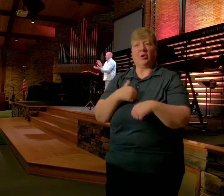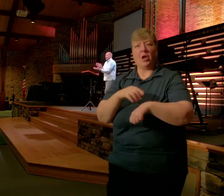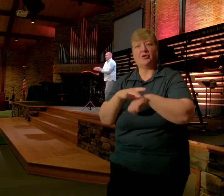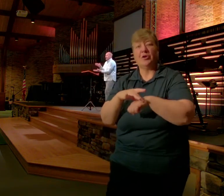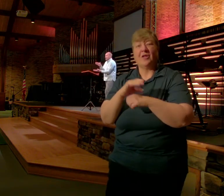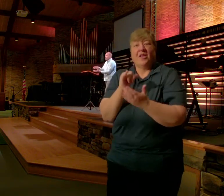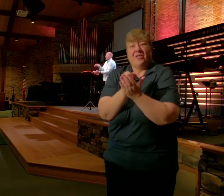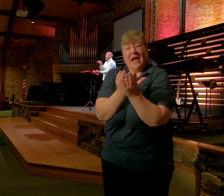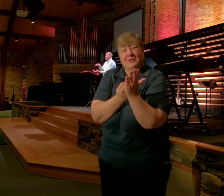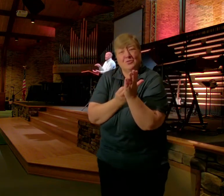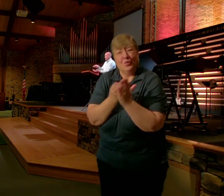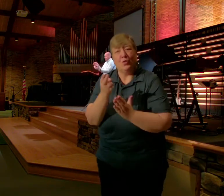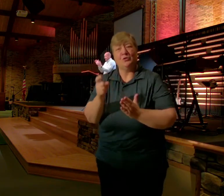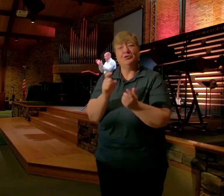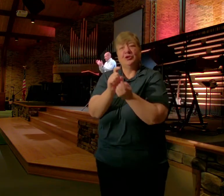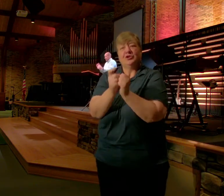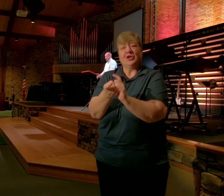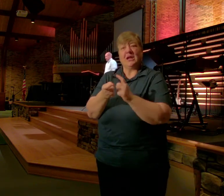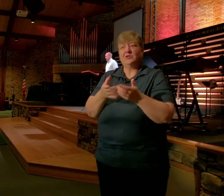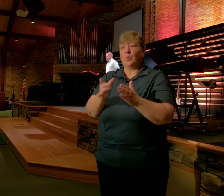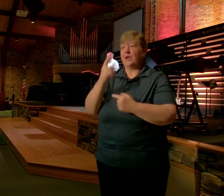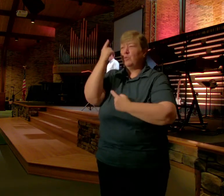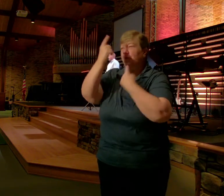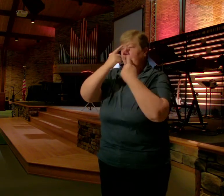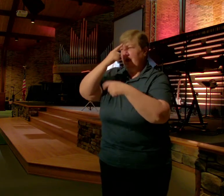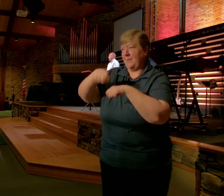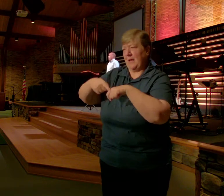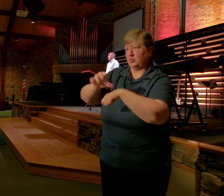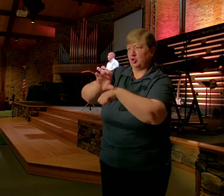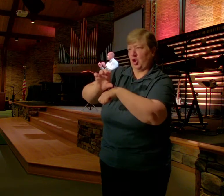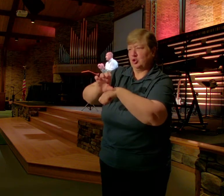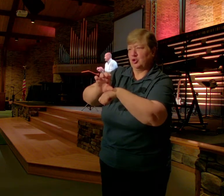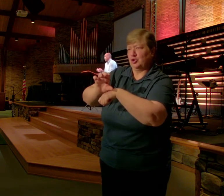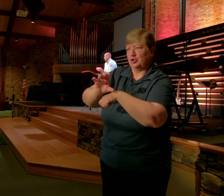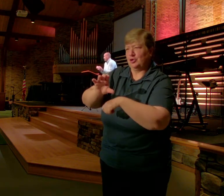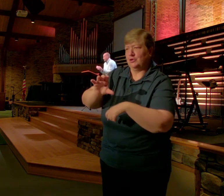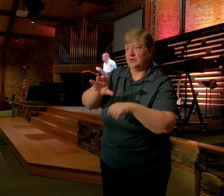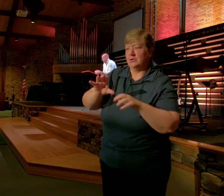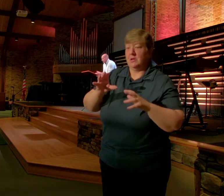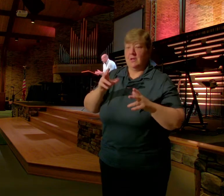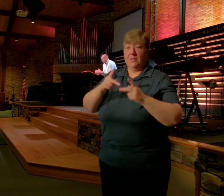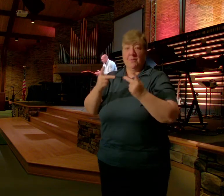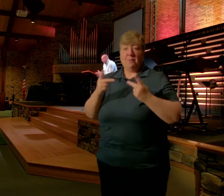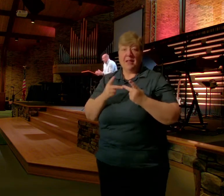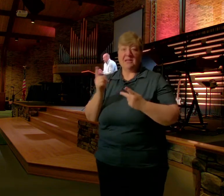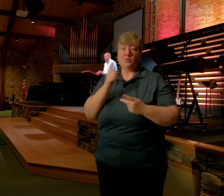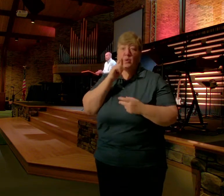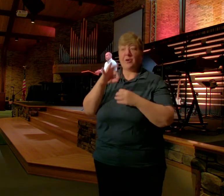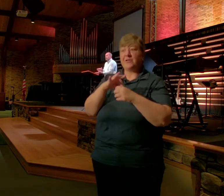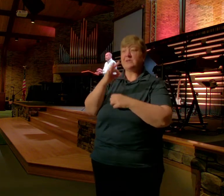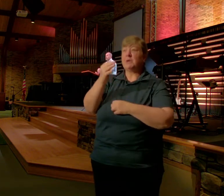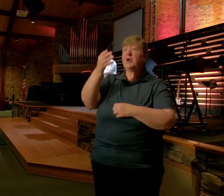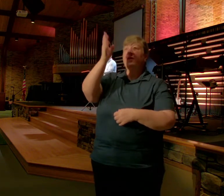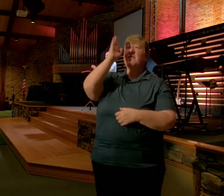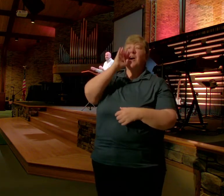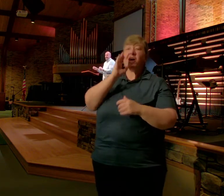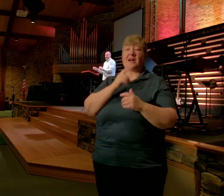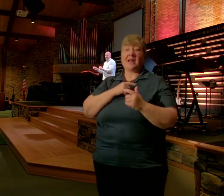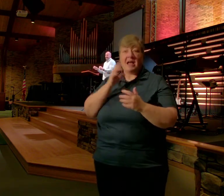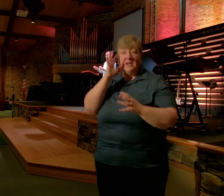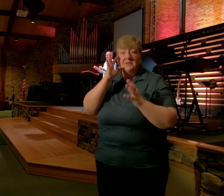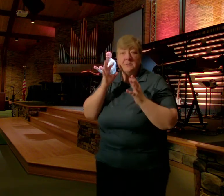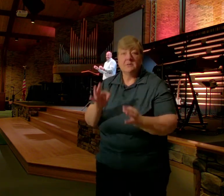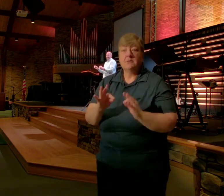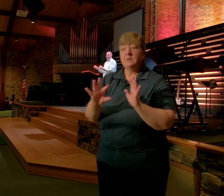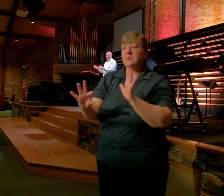Change the way You think About church The place Where the spirit Of God Has chosen To reside